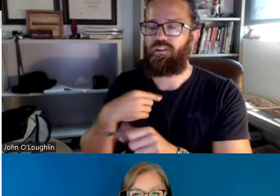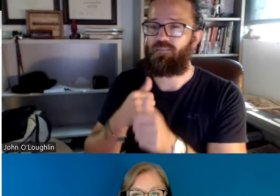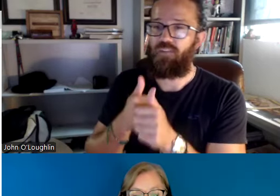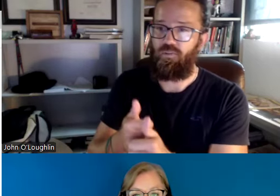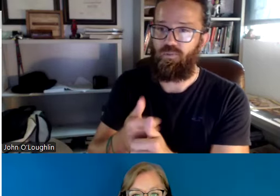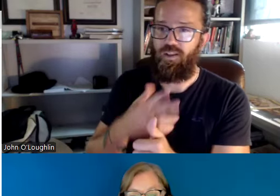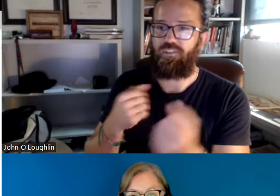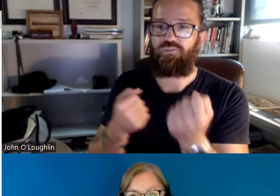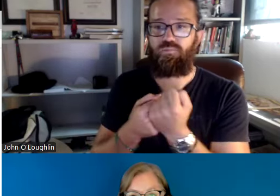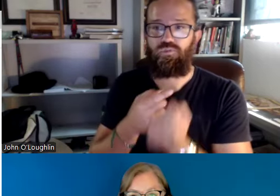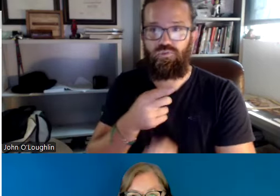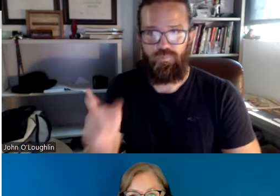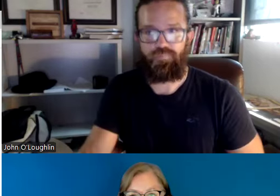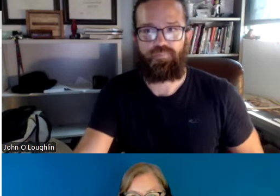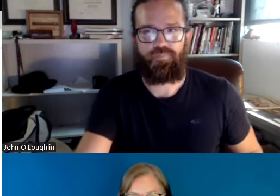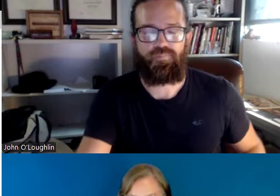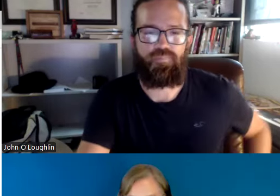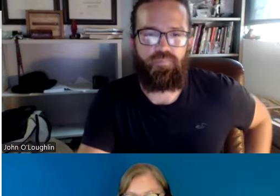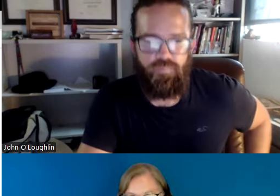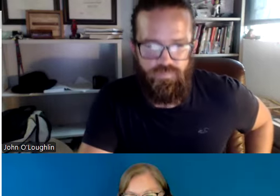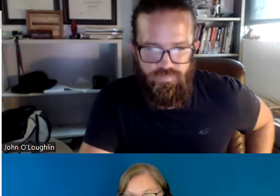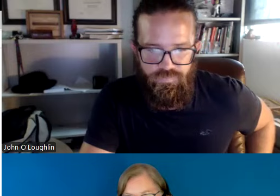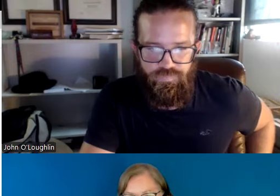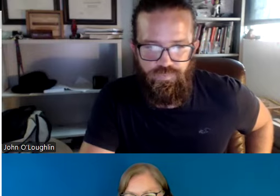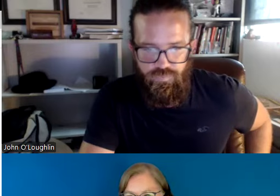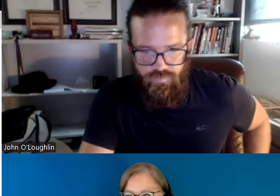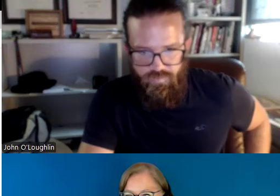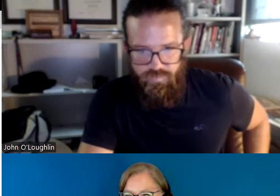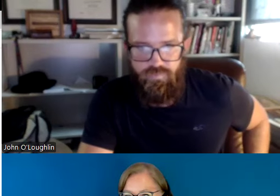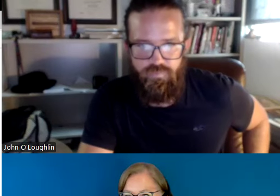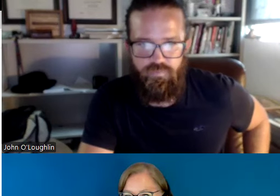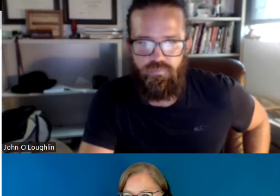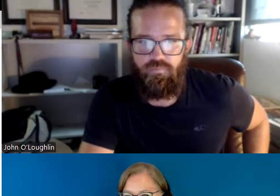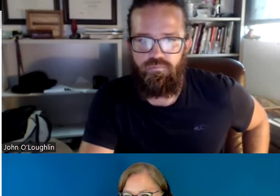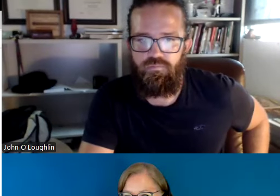And that allows the teachers to be sent a form so I can support you.